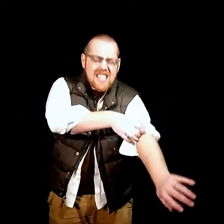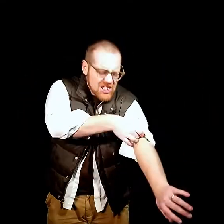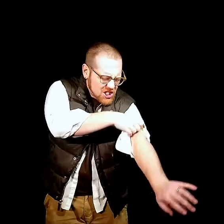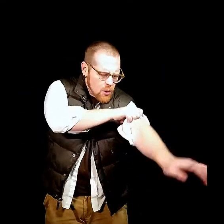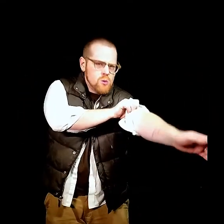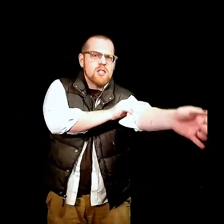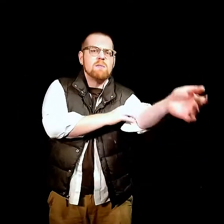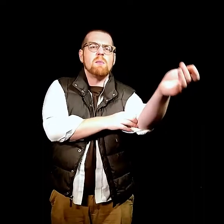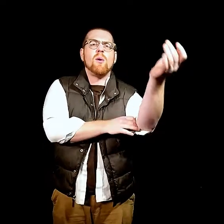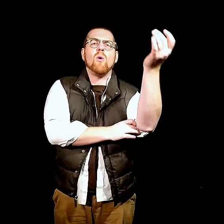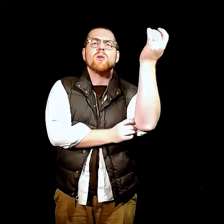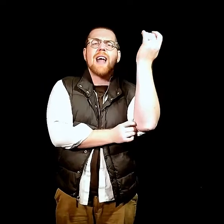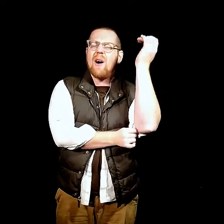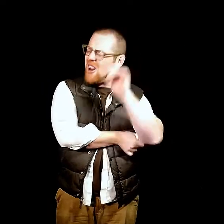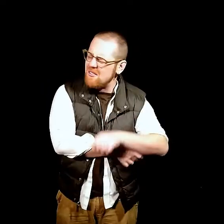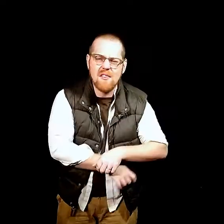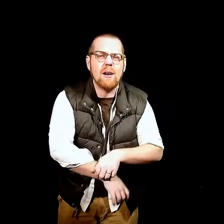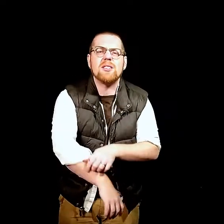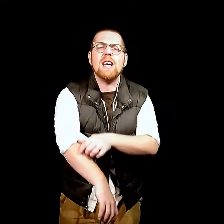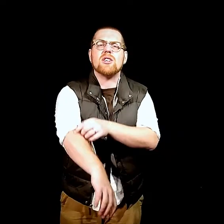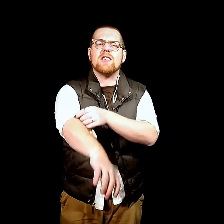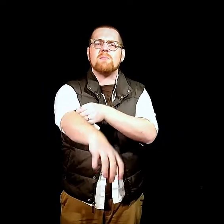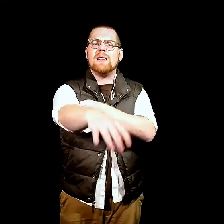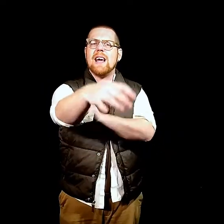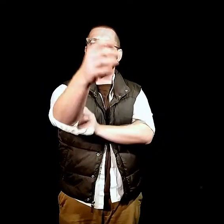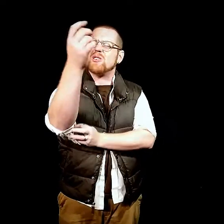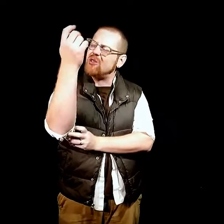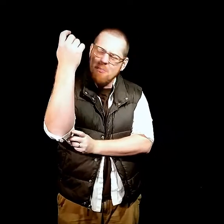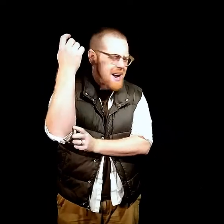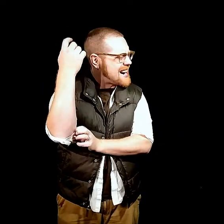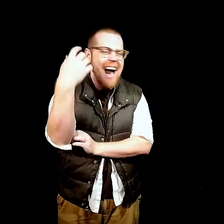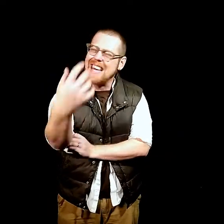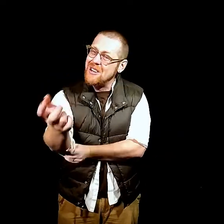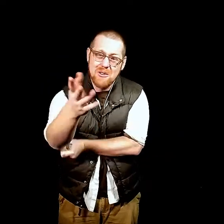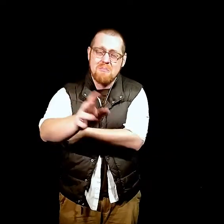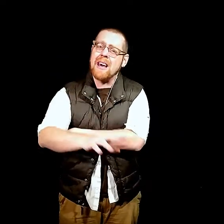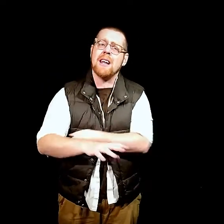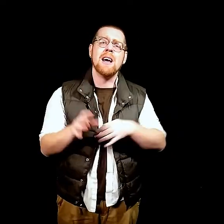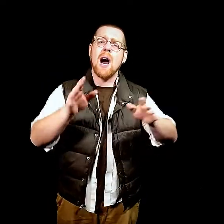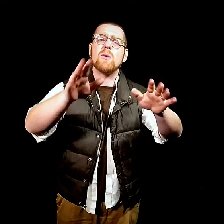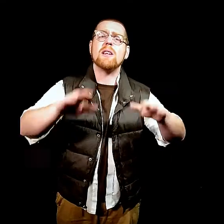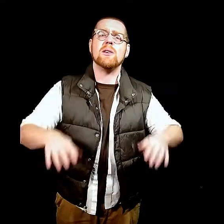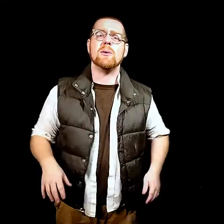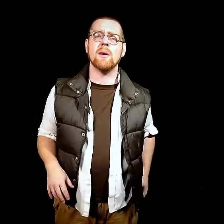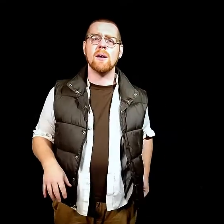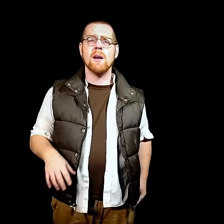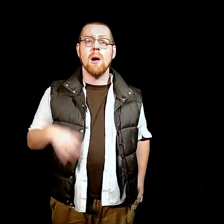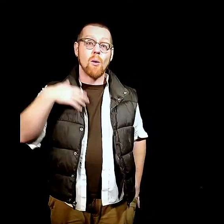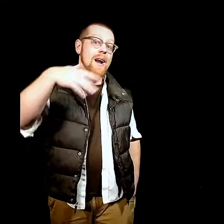stones have been poured down and our foundations have been laid bare. So Micah, I hear you, man. I really do. But right now